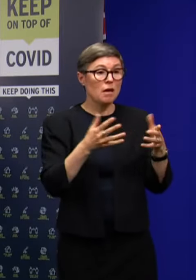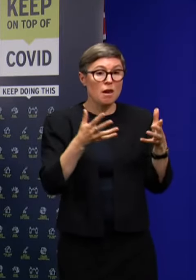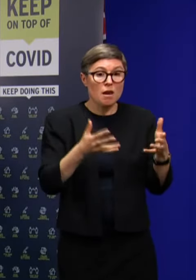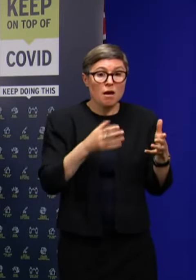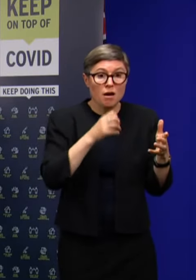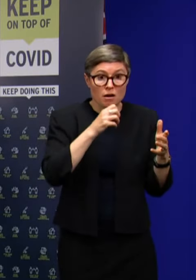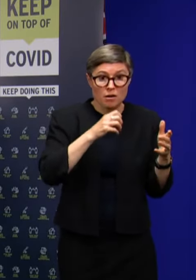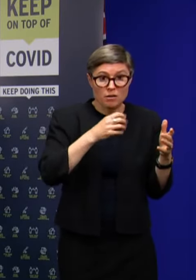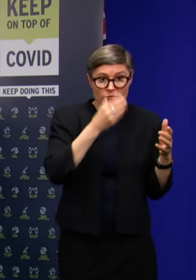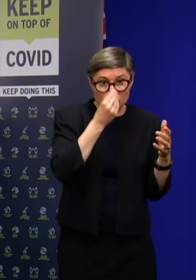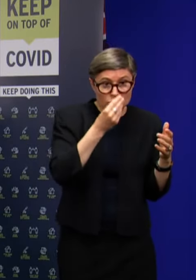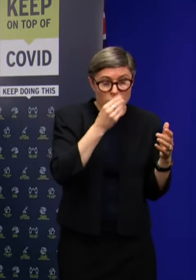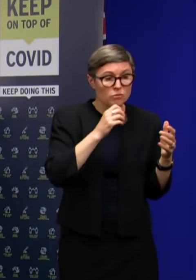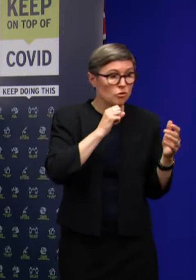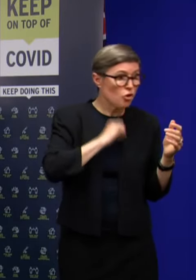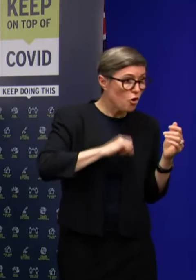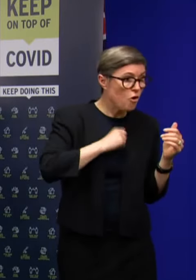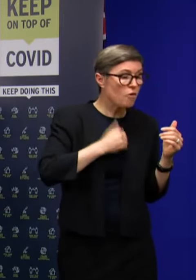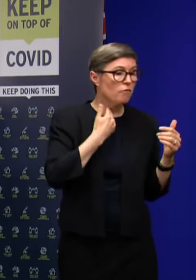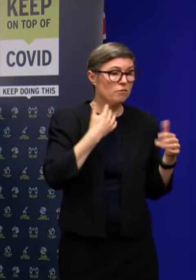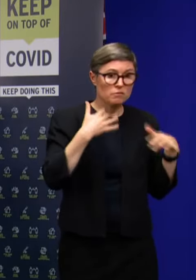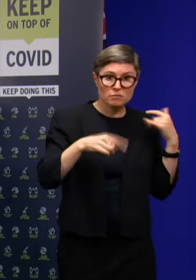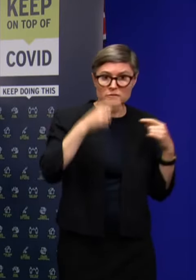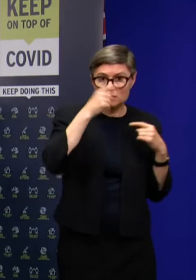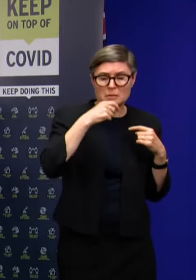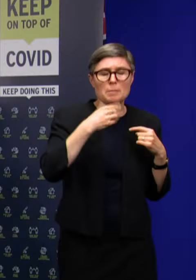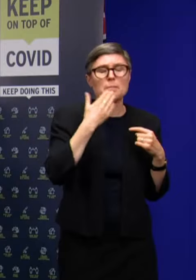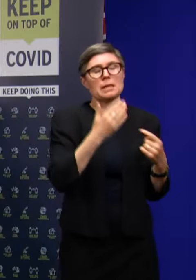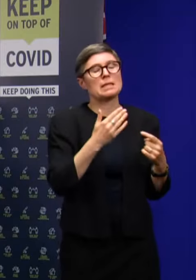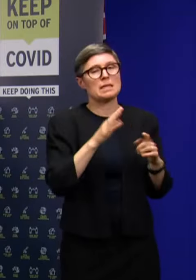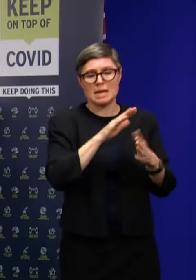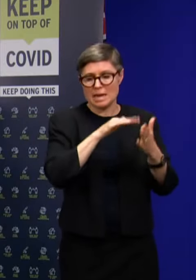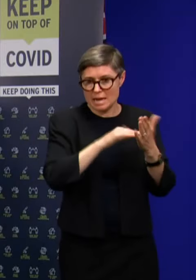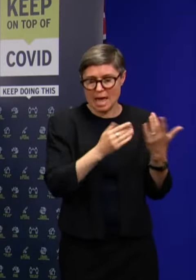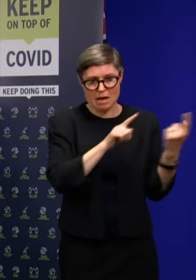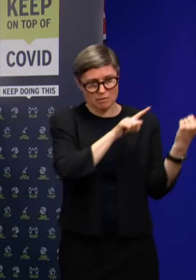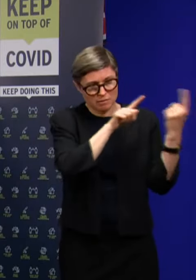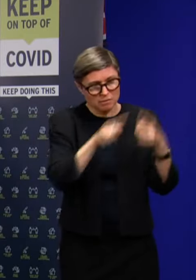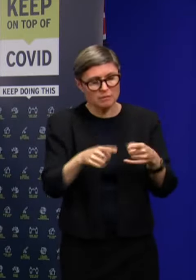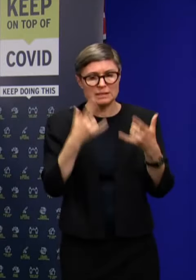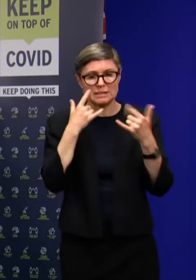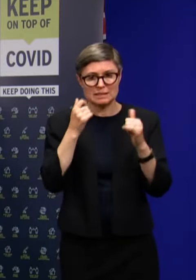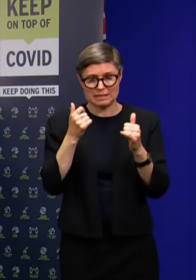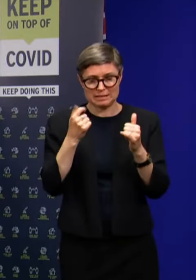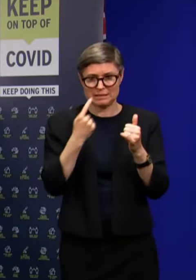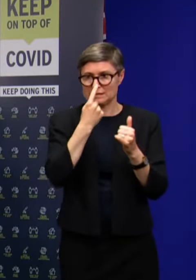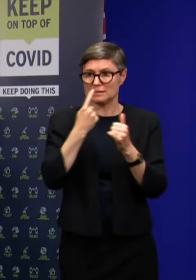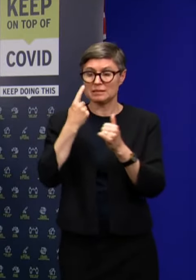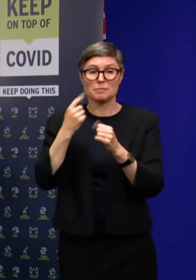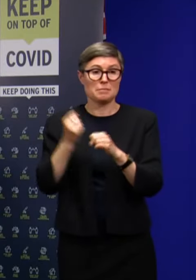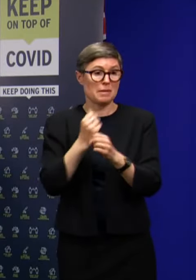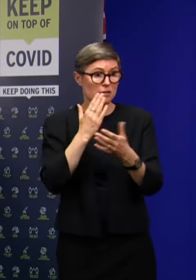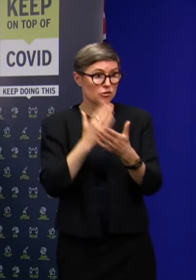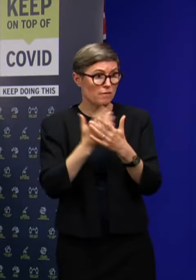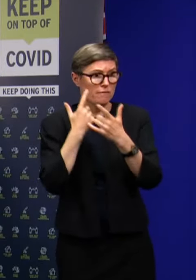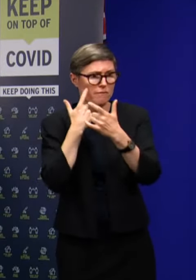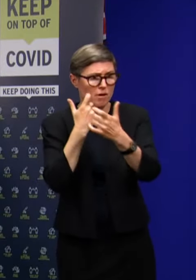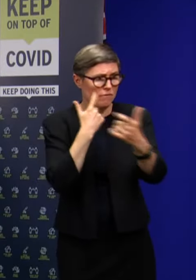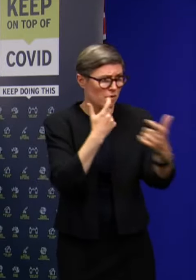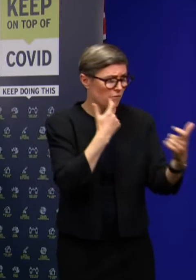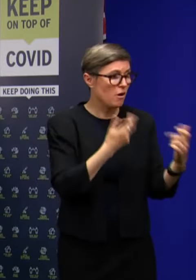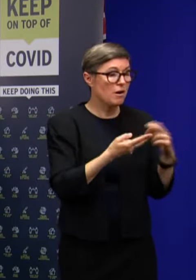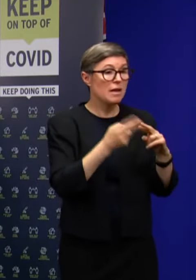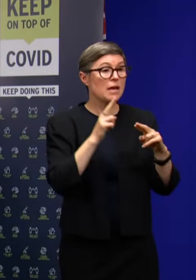to come forward and get tested for COVID-19. And it is that early detection of new cases of COVID-19 that is key